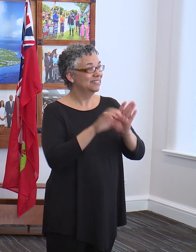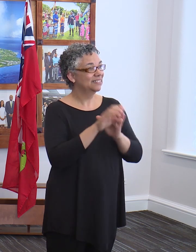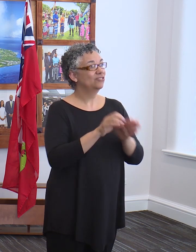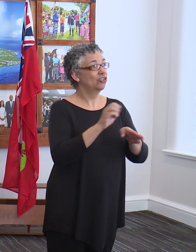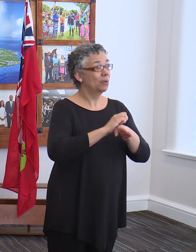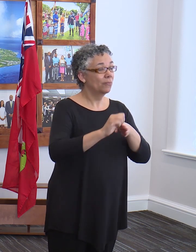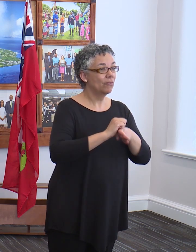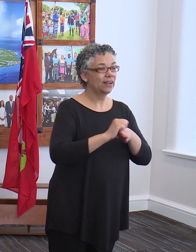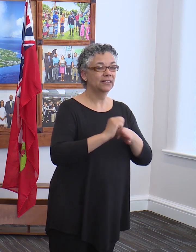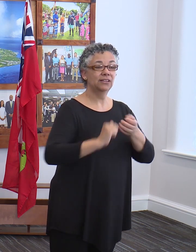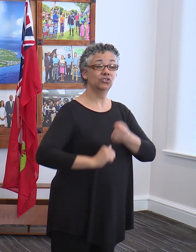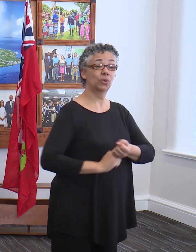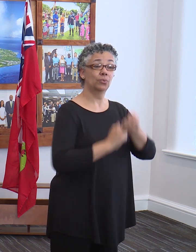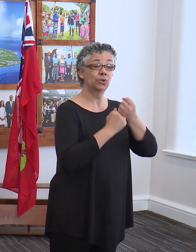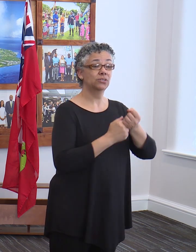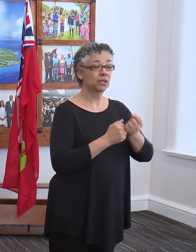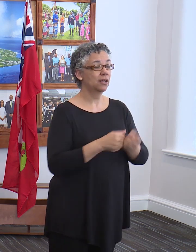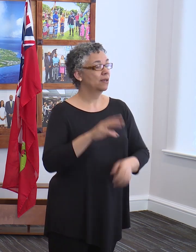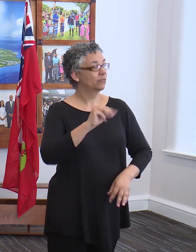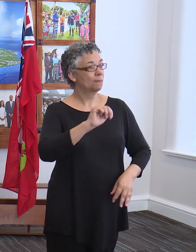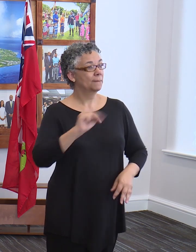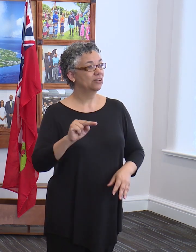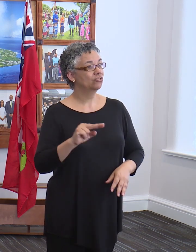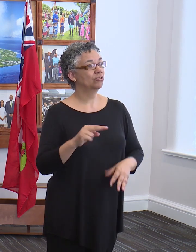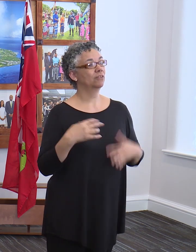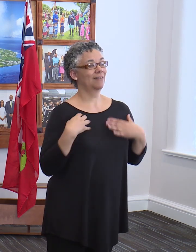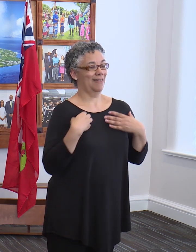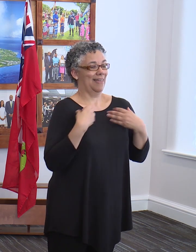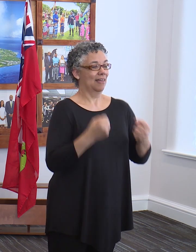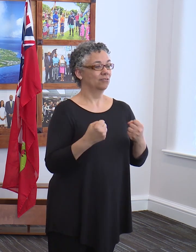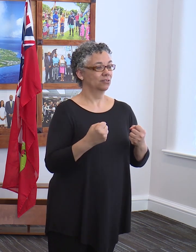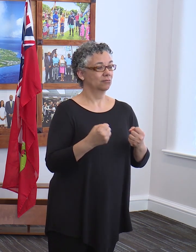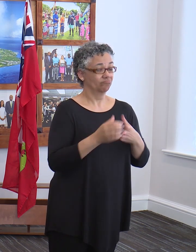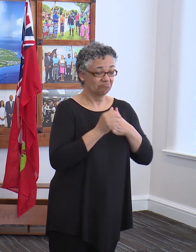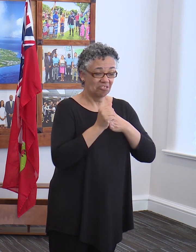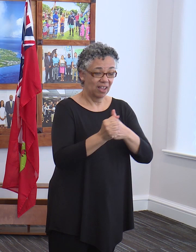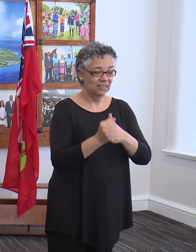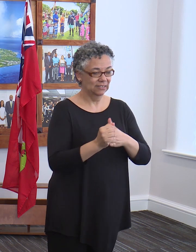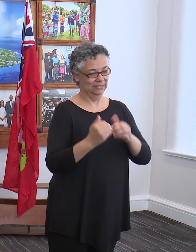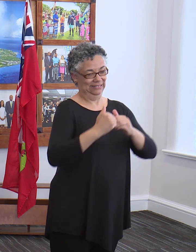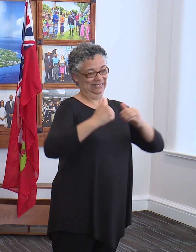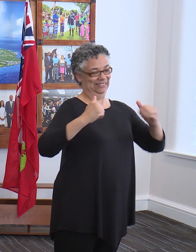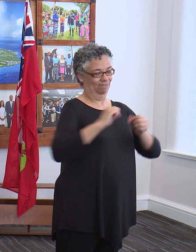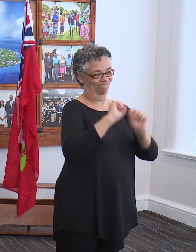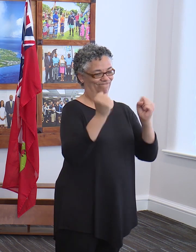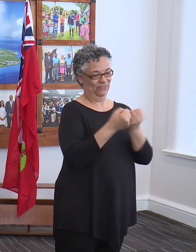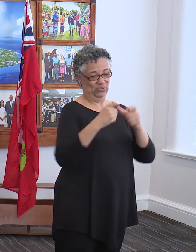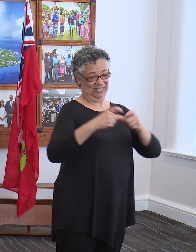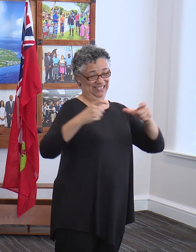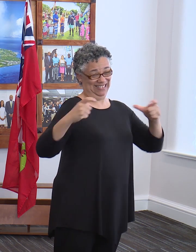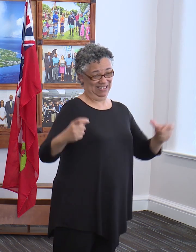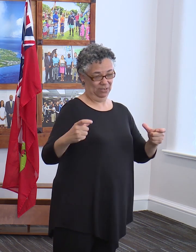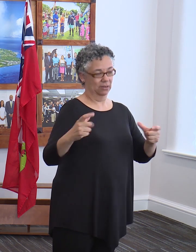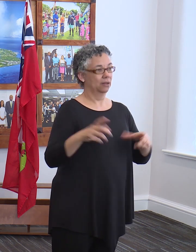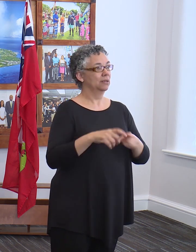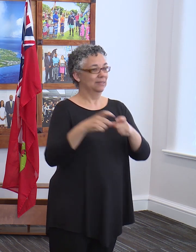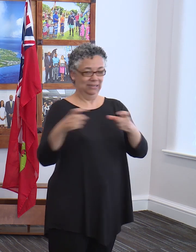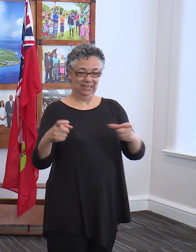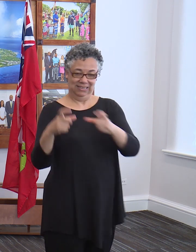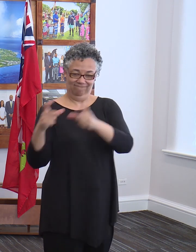Ministry of Health's COVID-19 guidelines of heightening social distancing and government's call for national